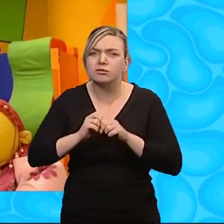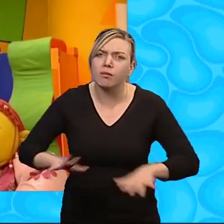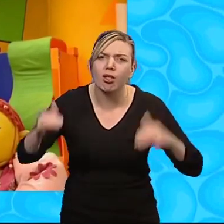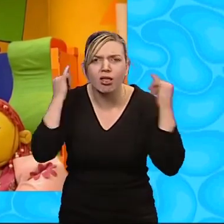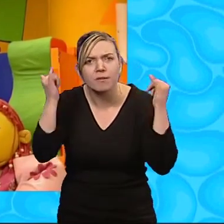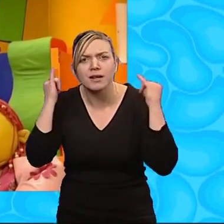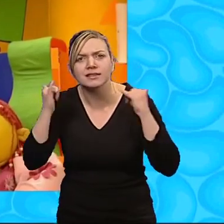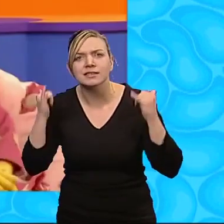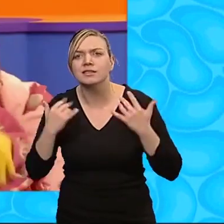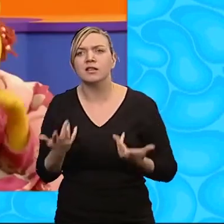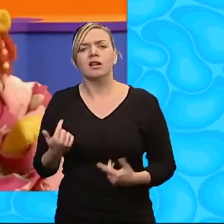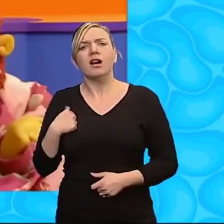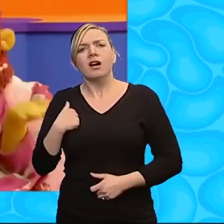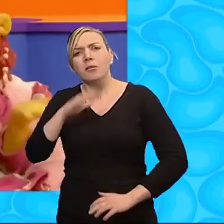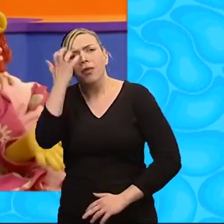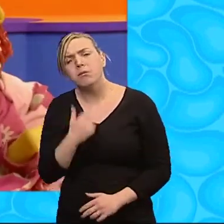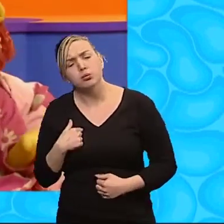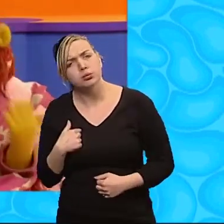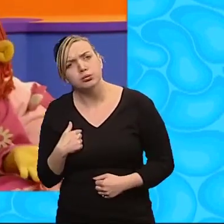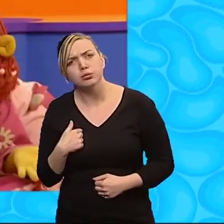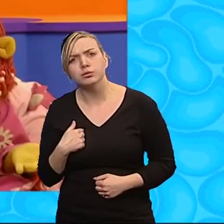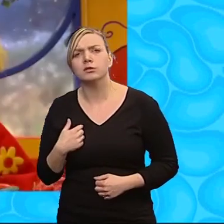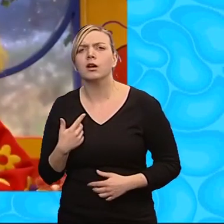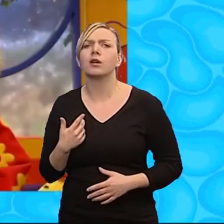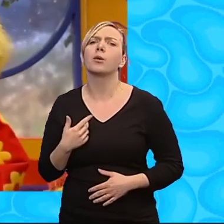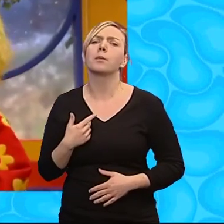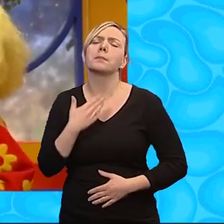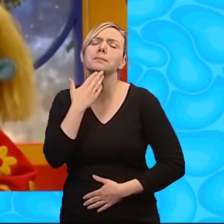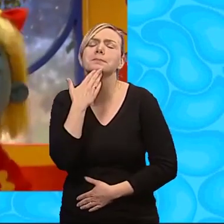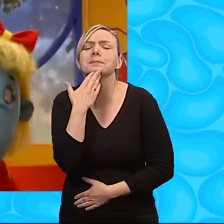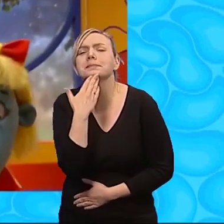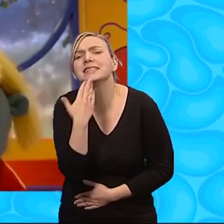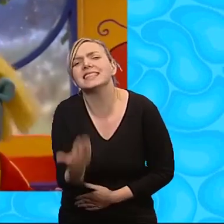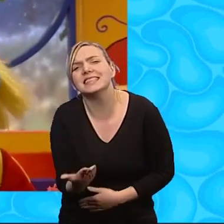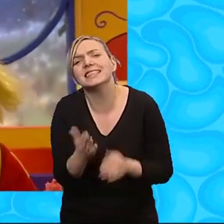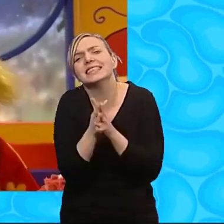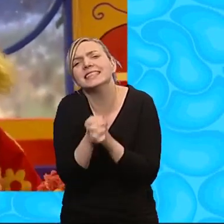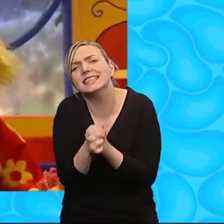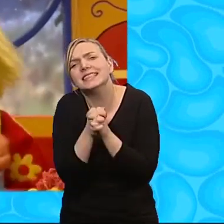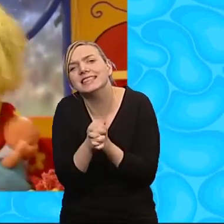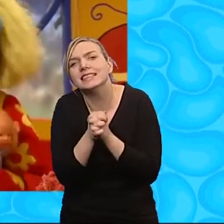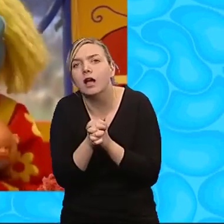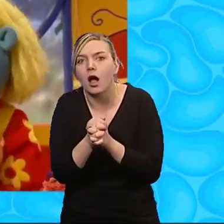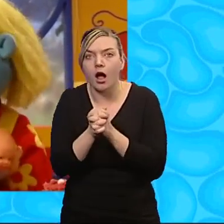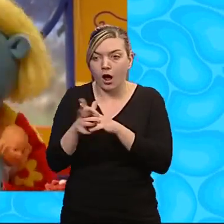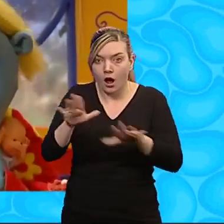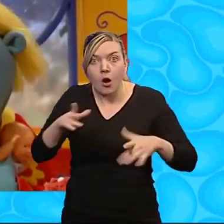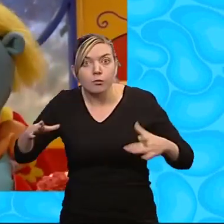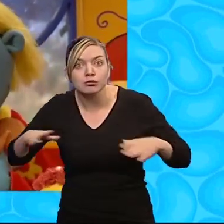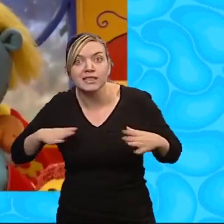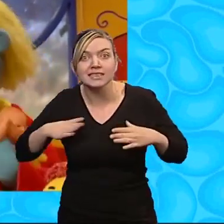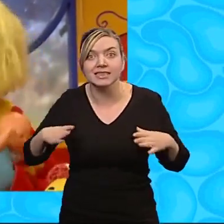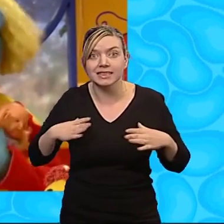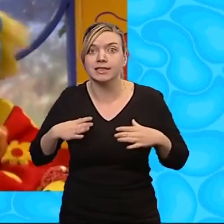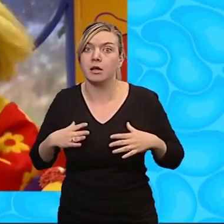You'll spoil the party! I'm just not in the mood today! Oh, please! We've got it all ready now!